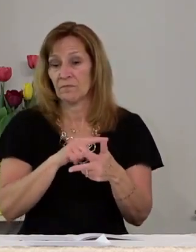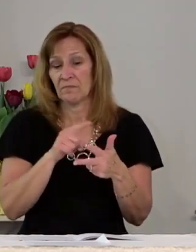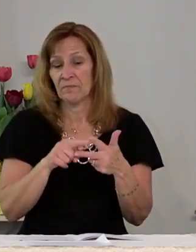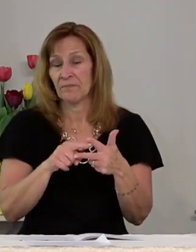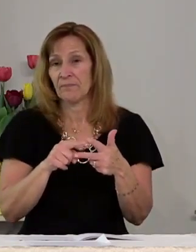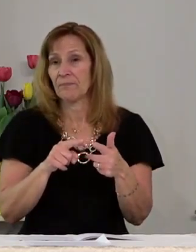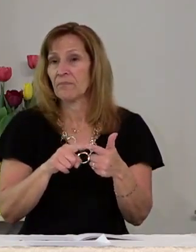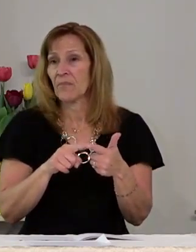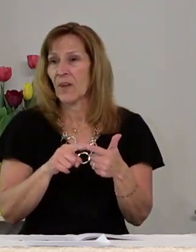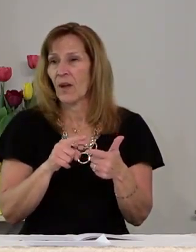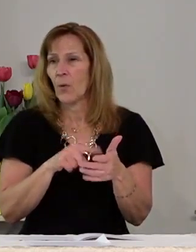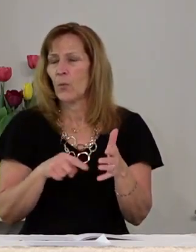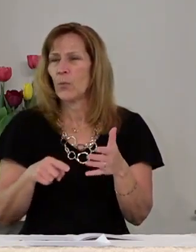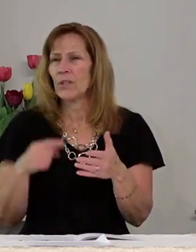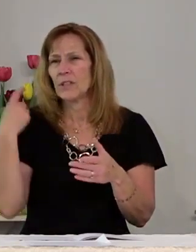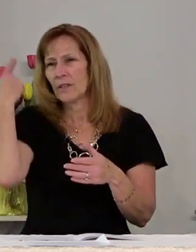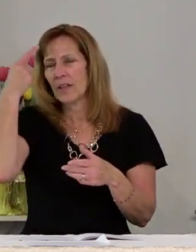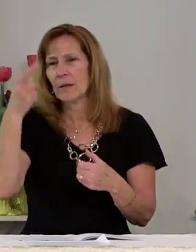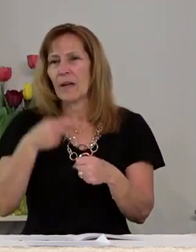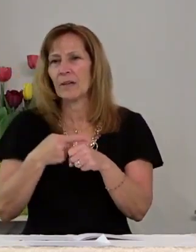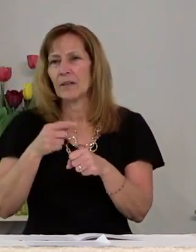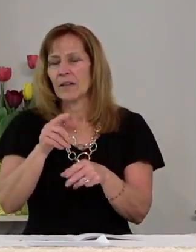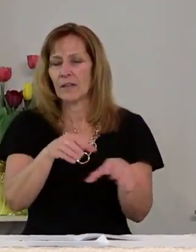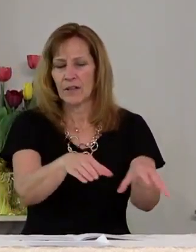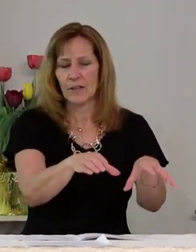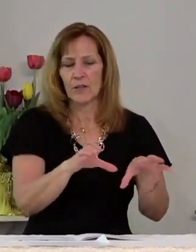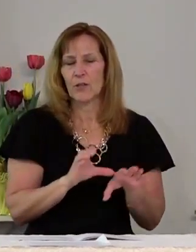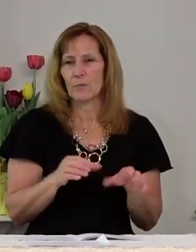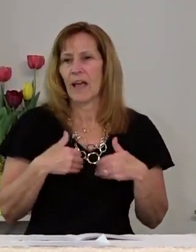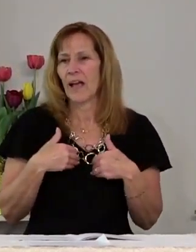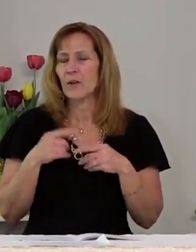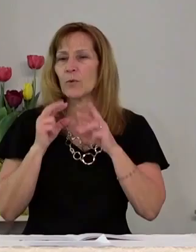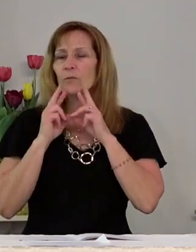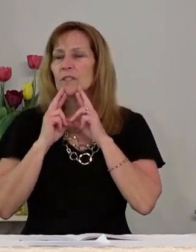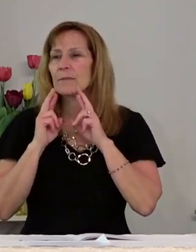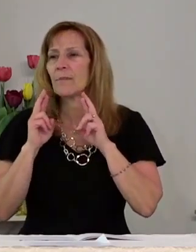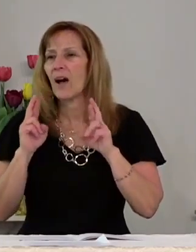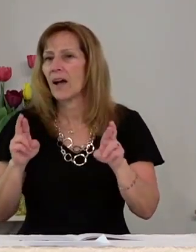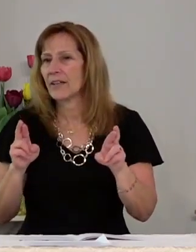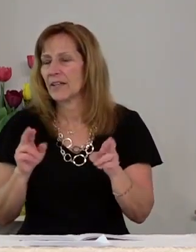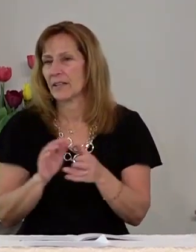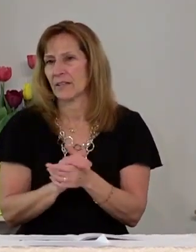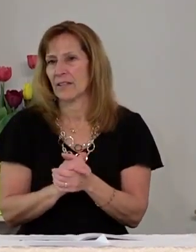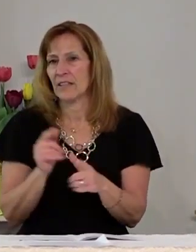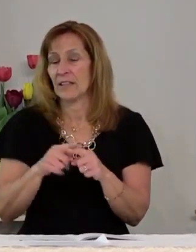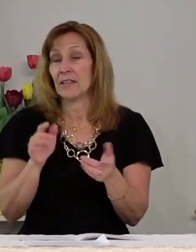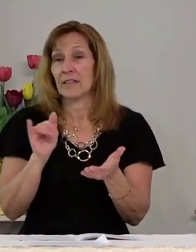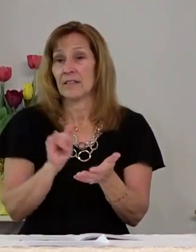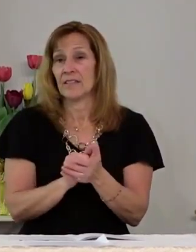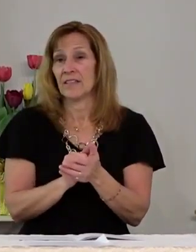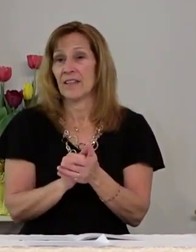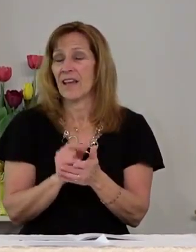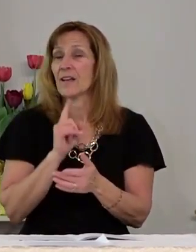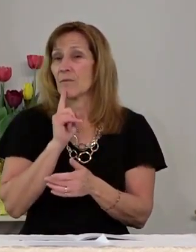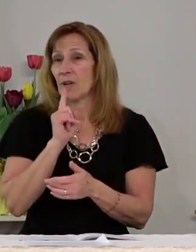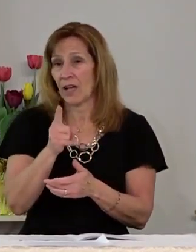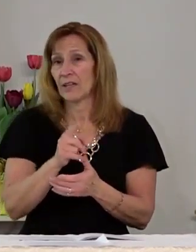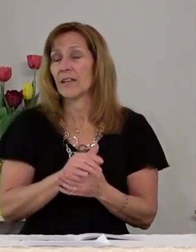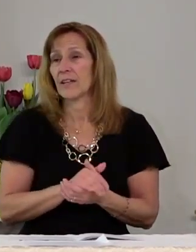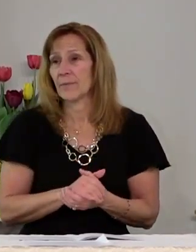but what do we make of the tomb and how do we respond to that reality?